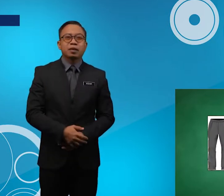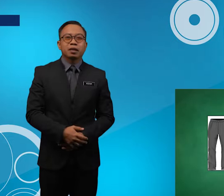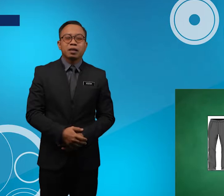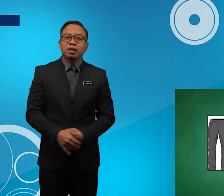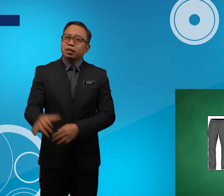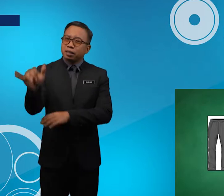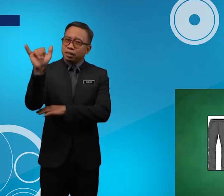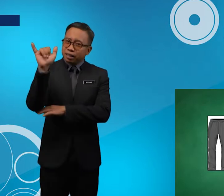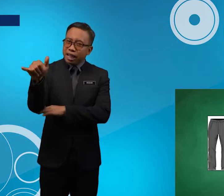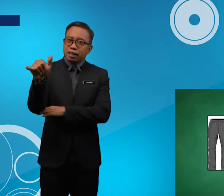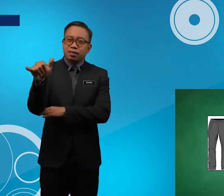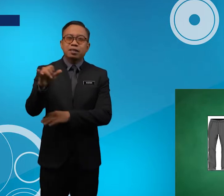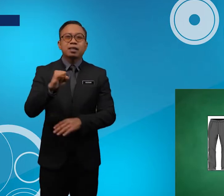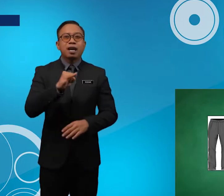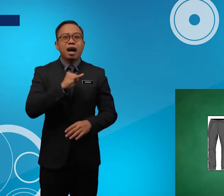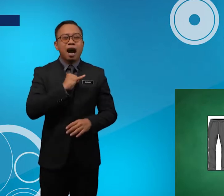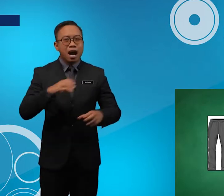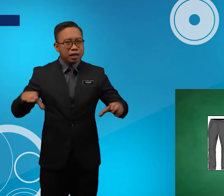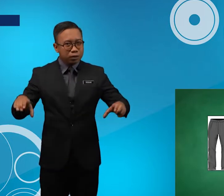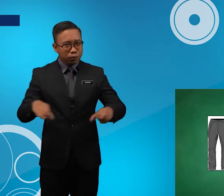Yes I Do